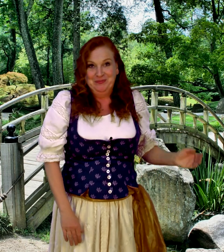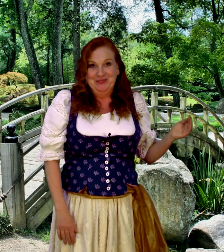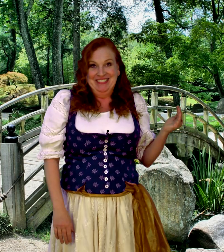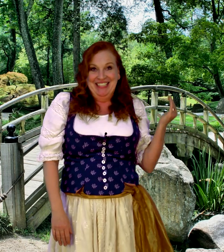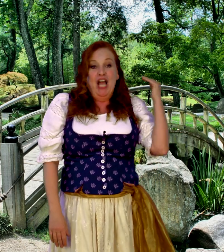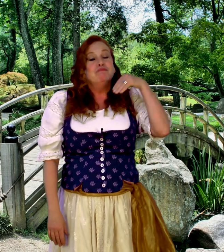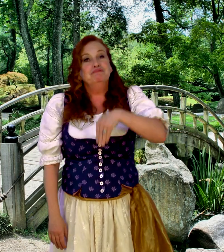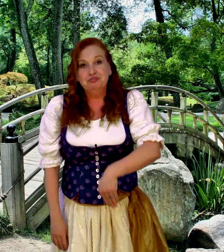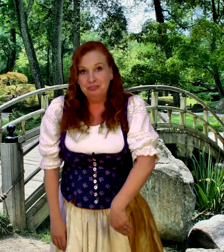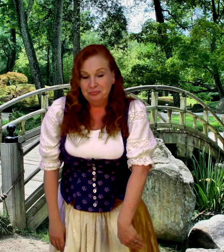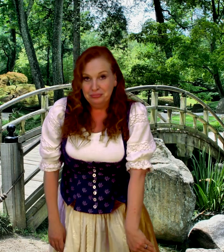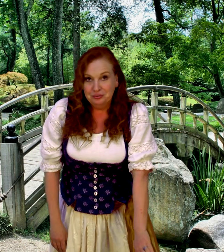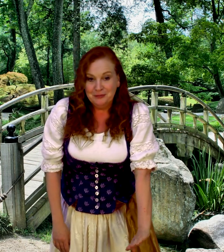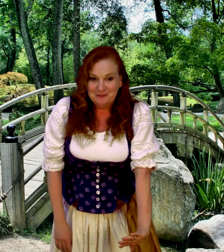Root, root